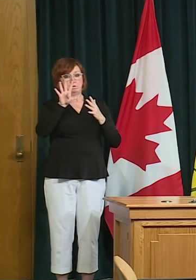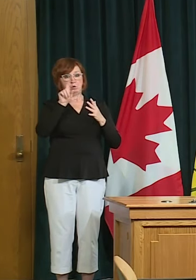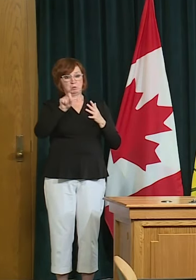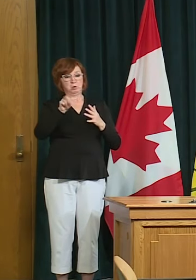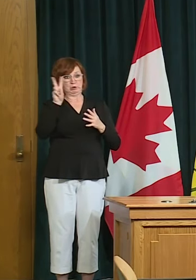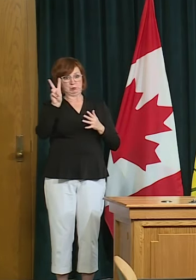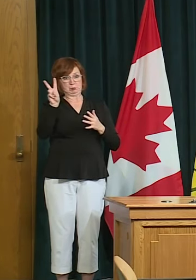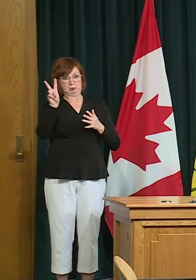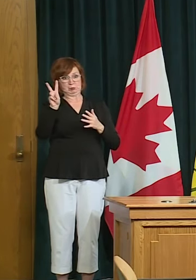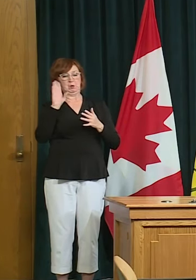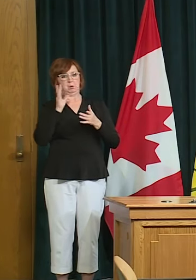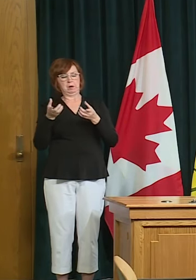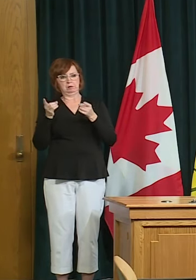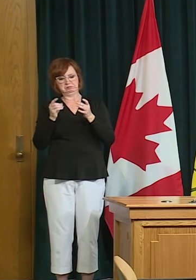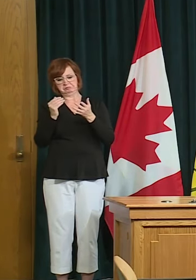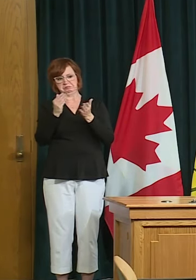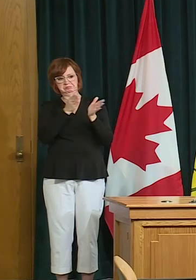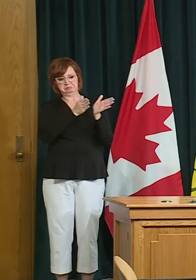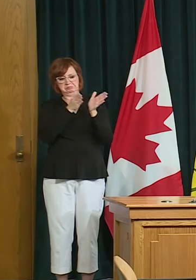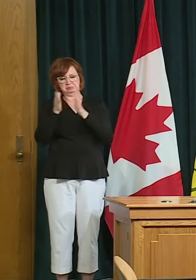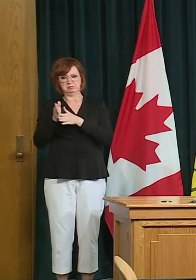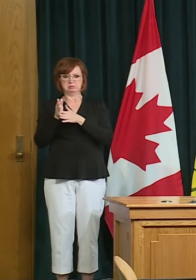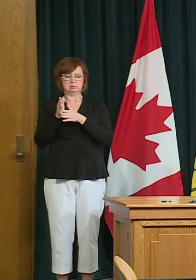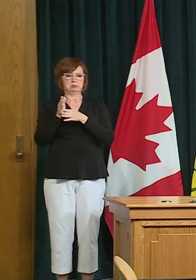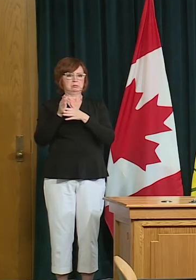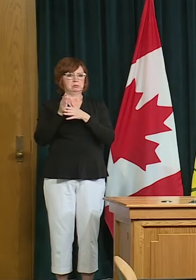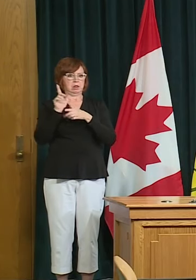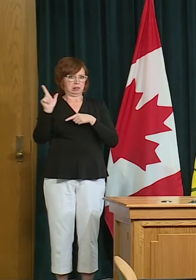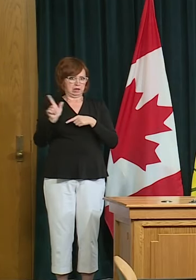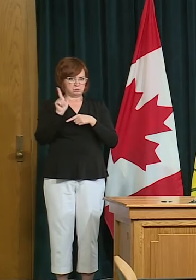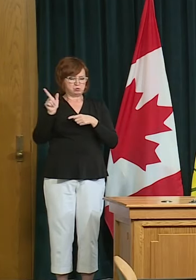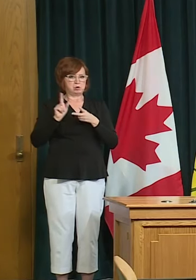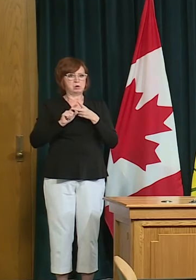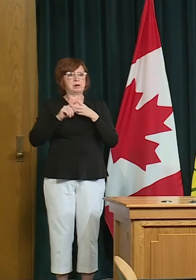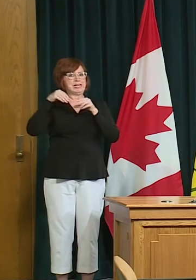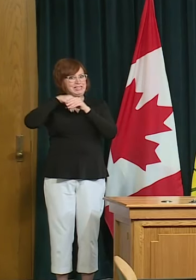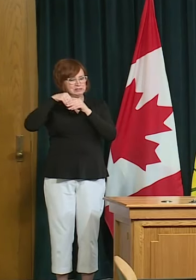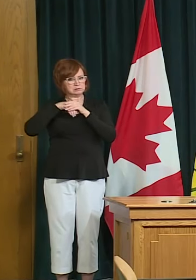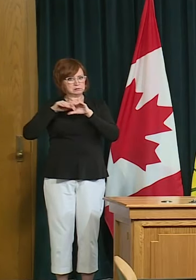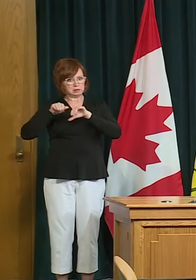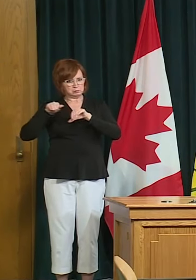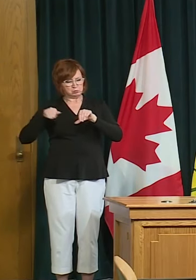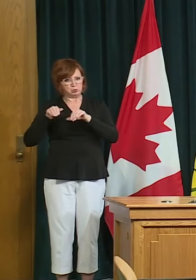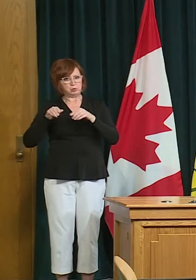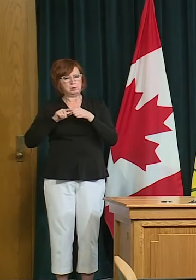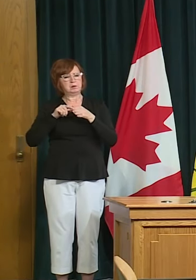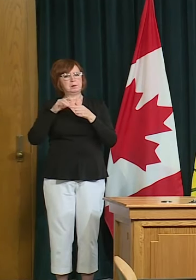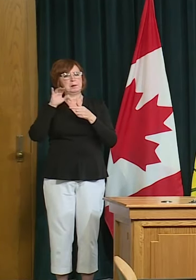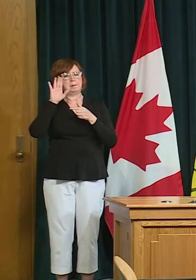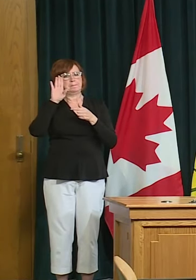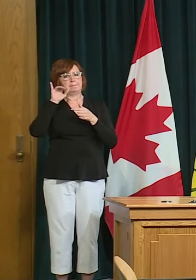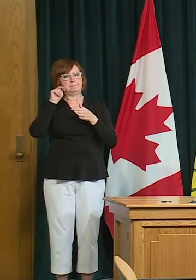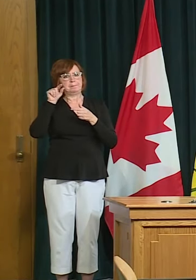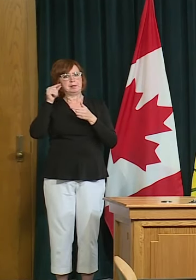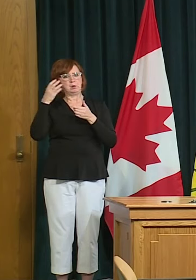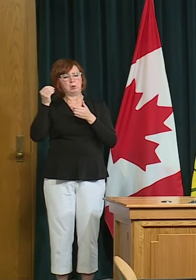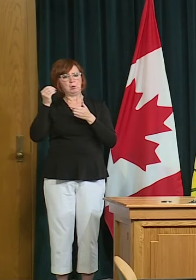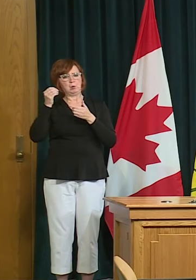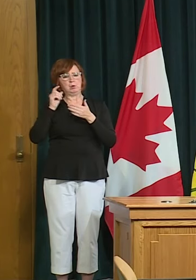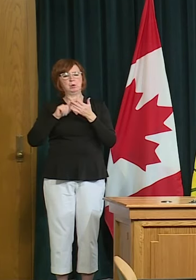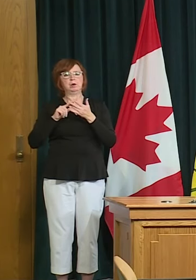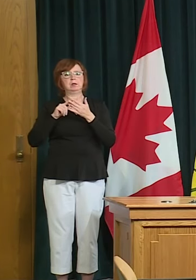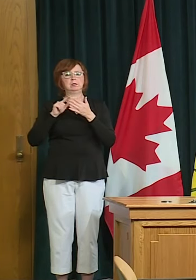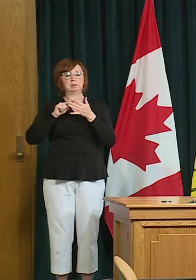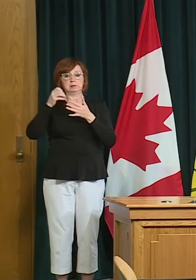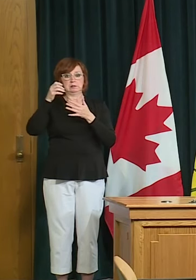uh possibly movie theaters with some specific considerations and casinos and bingo halls that'll be at a later date um